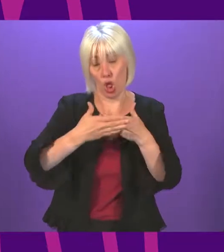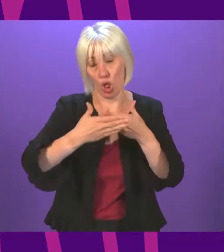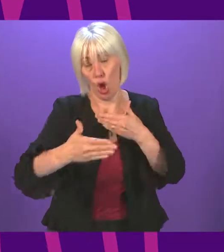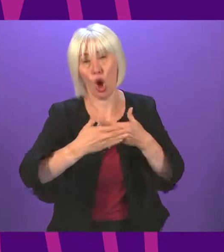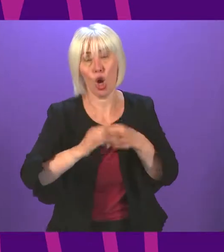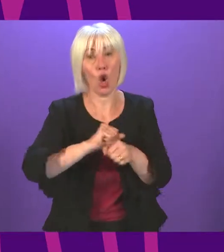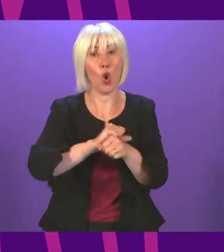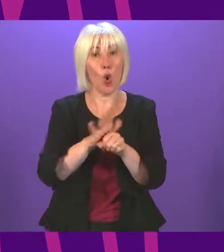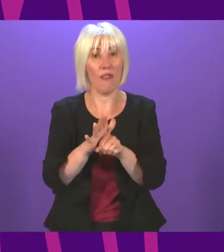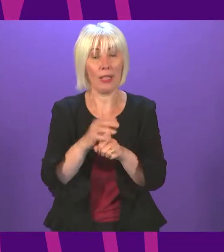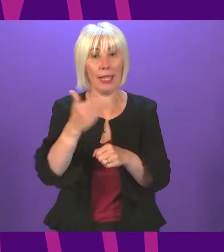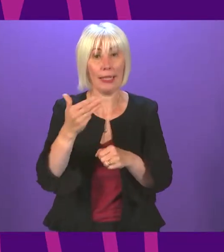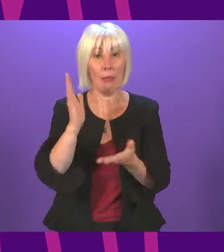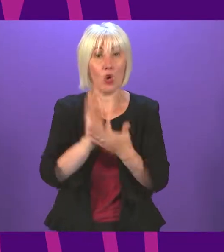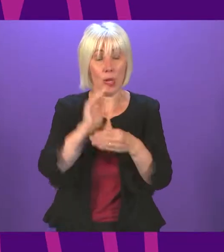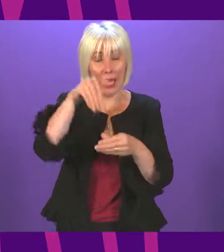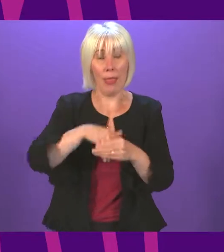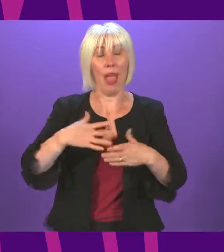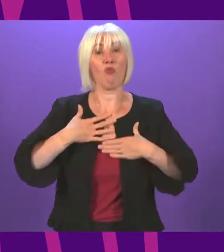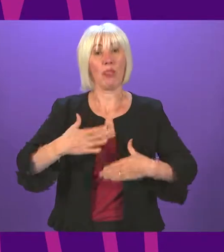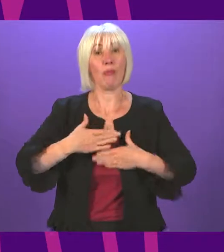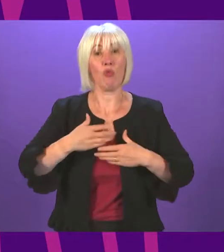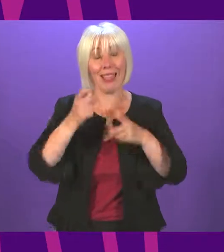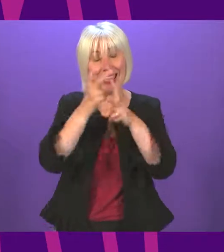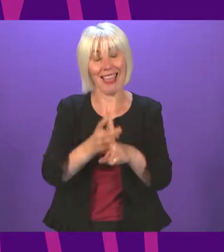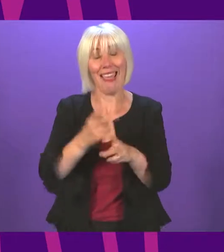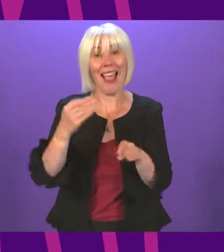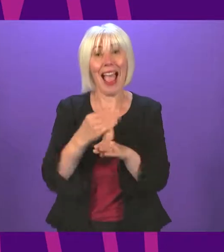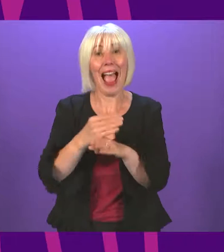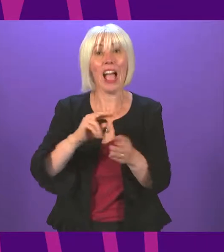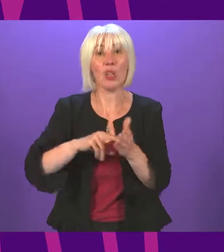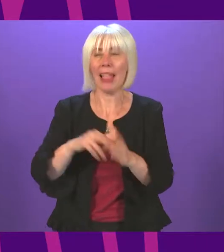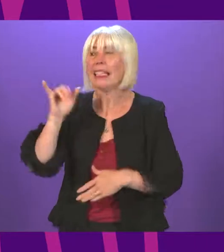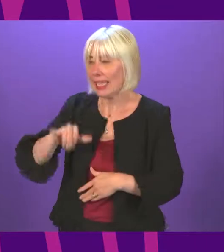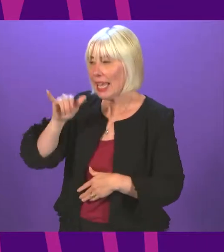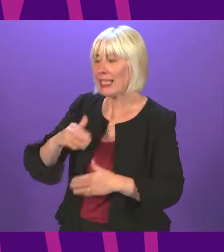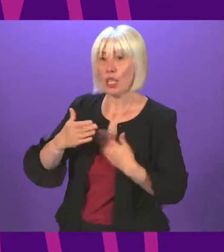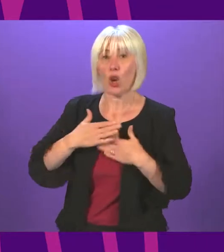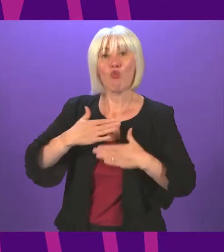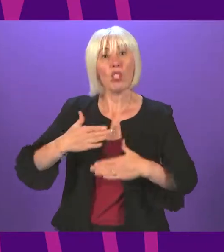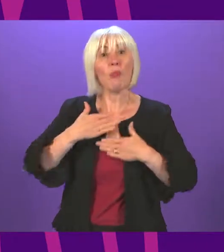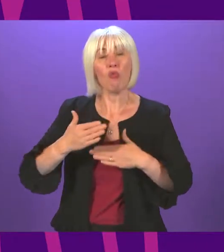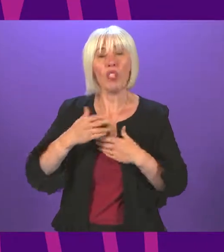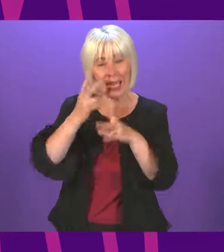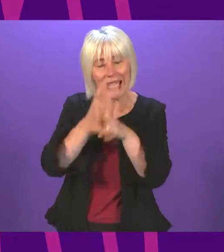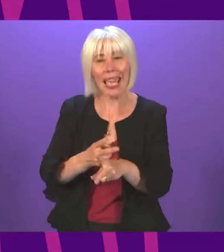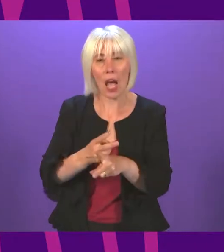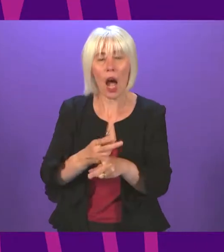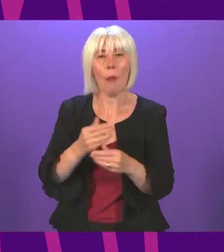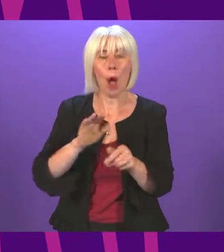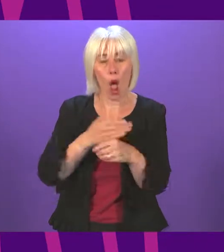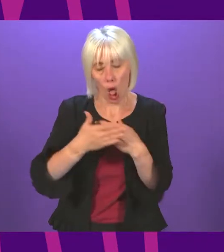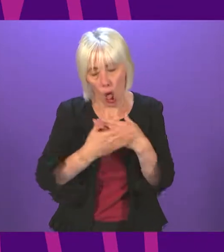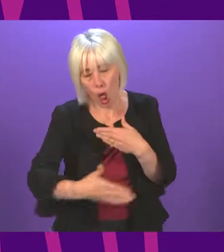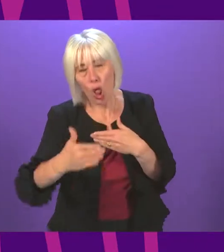that respiratory care action plan? Anasawa. Look, I welcome the respiratory care, but actually long Covid is more than just respiratory care.